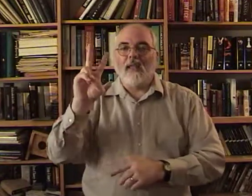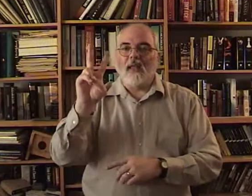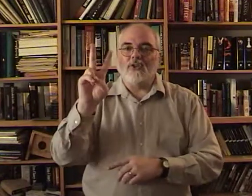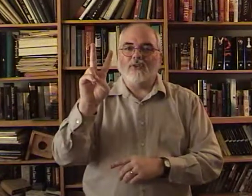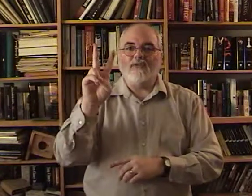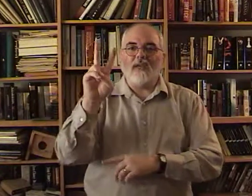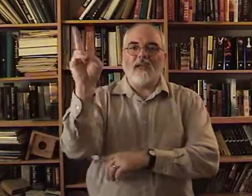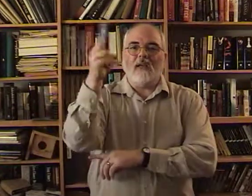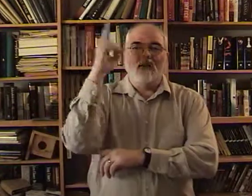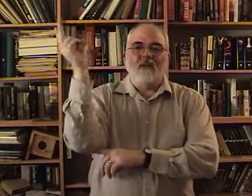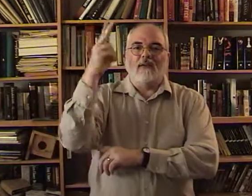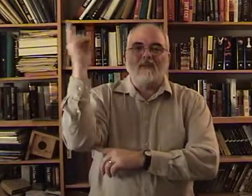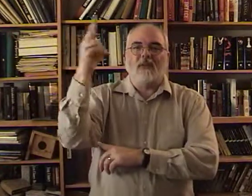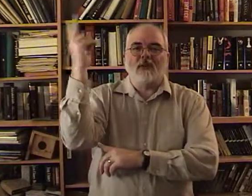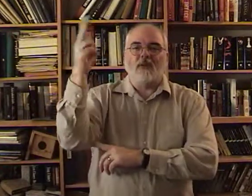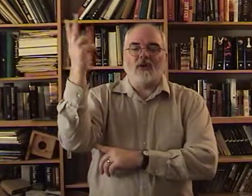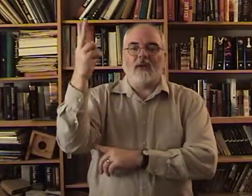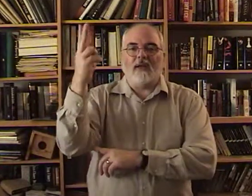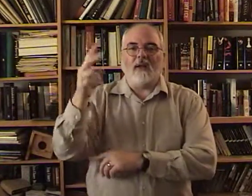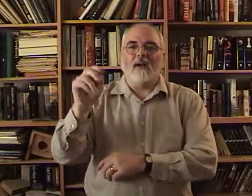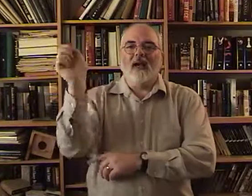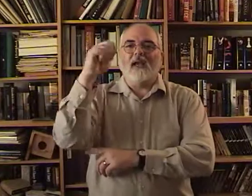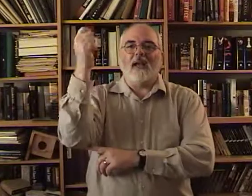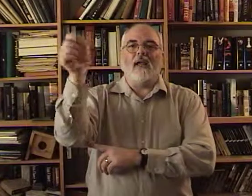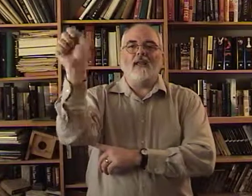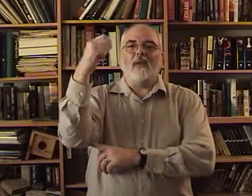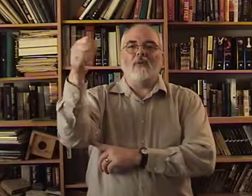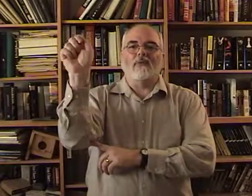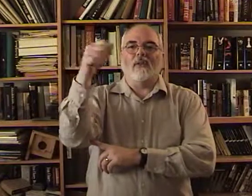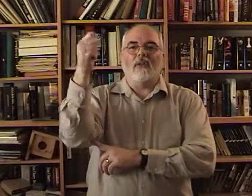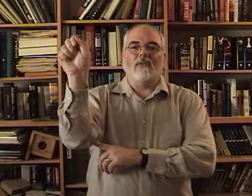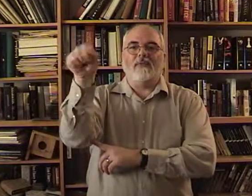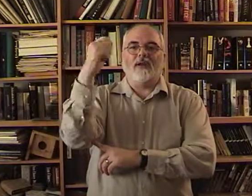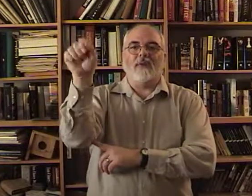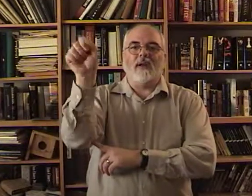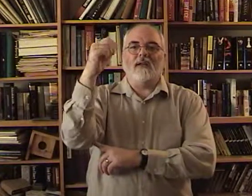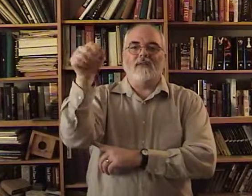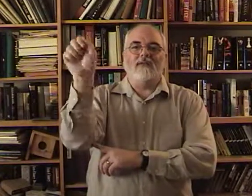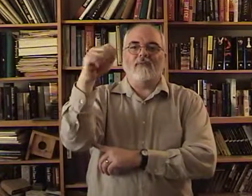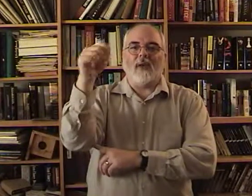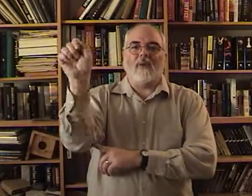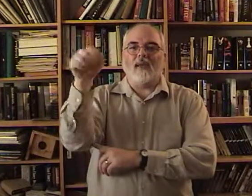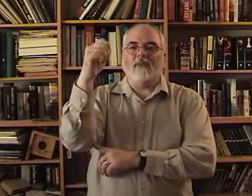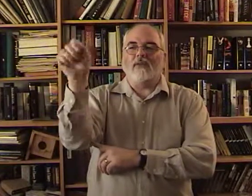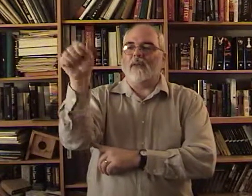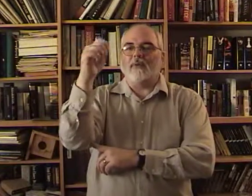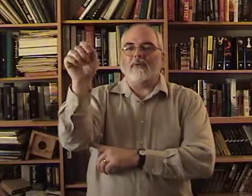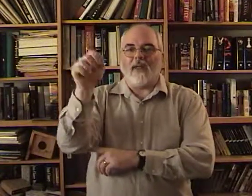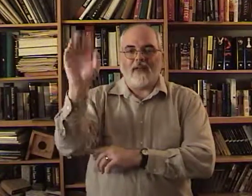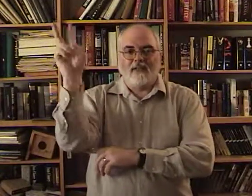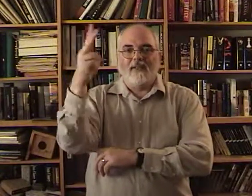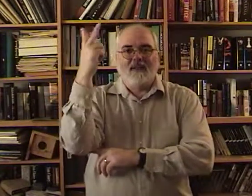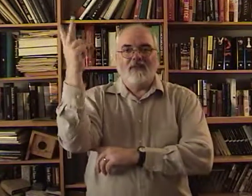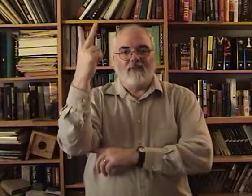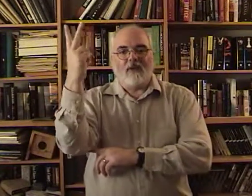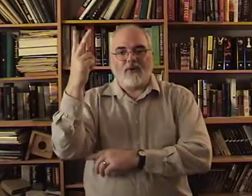And it's just a V. Circling in the air. Kind of like the old. You know. victory. Flag. Wave in the victory flag. Victory. Victory.